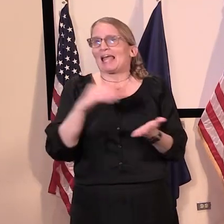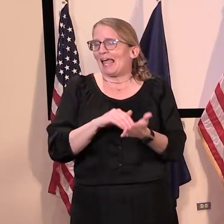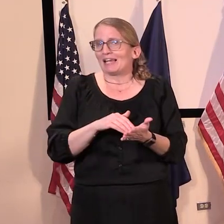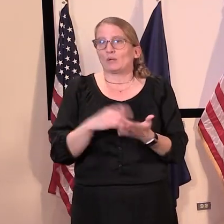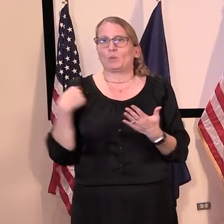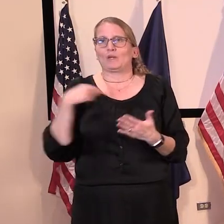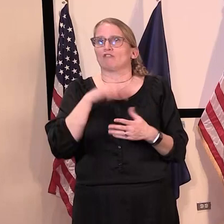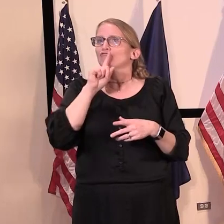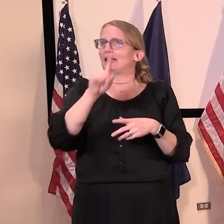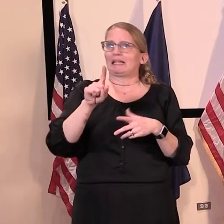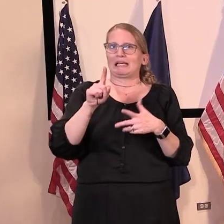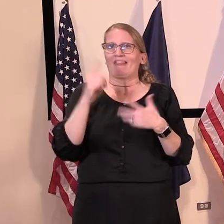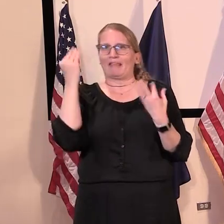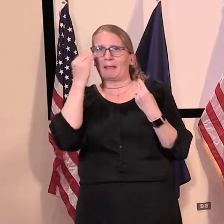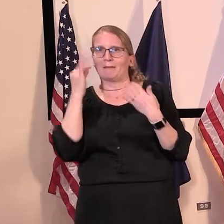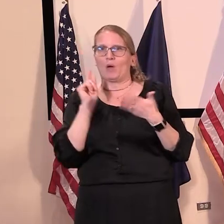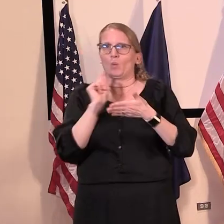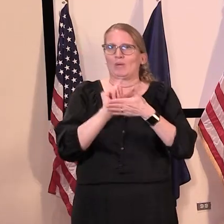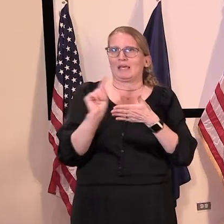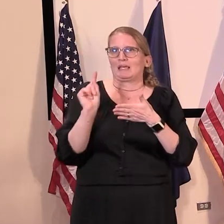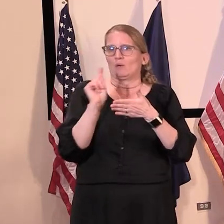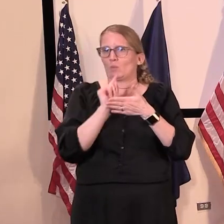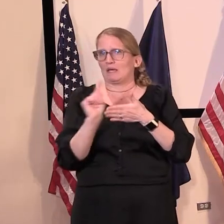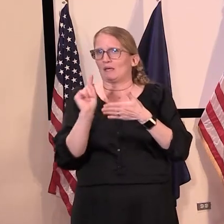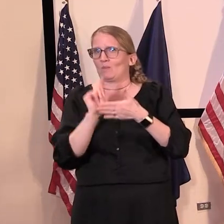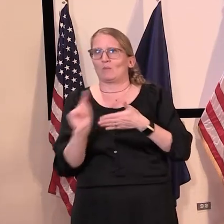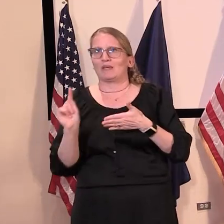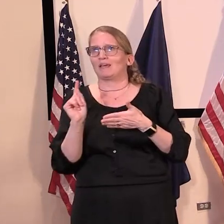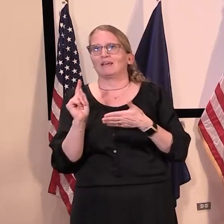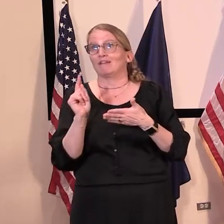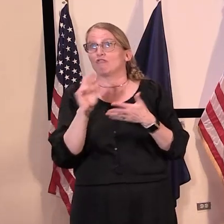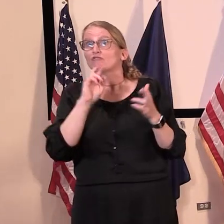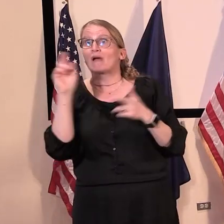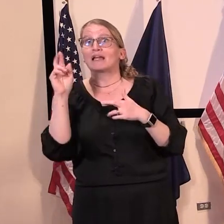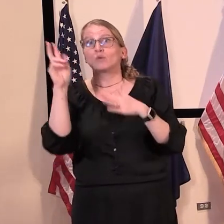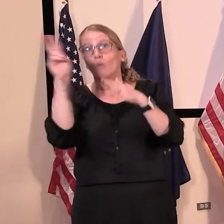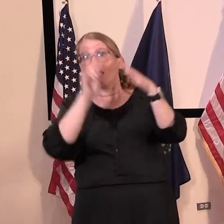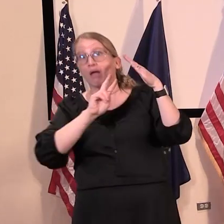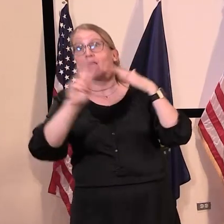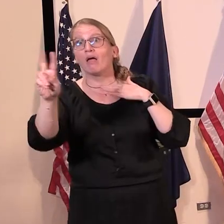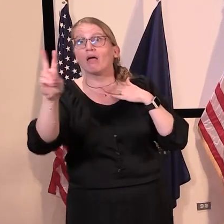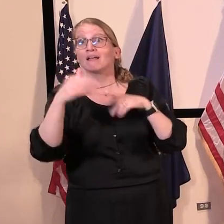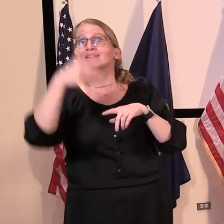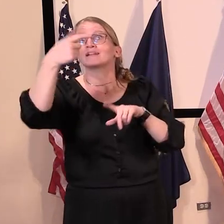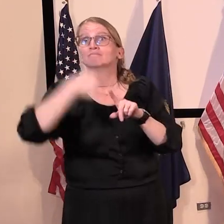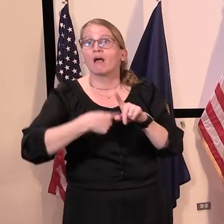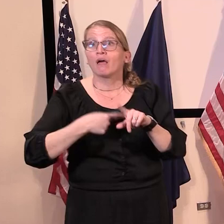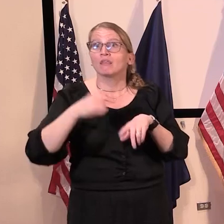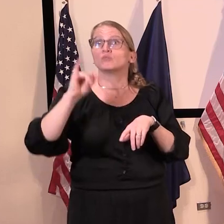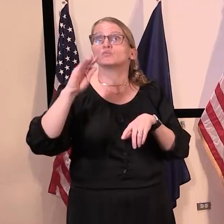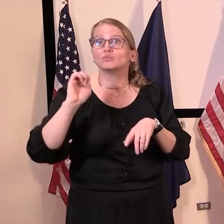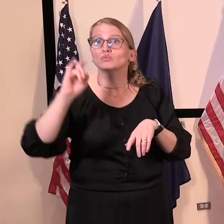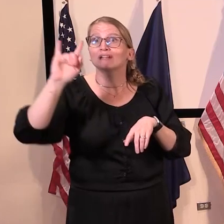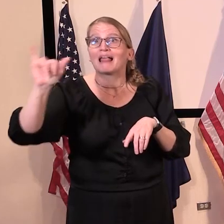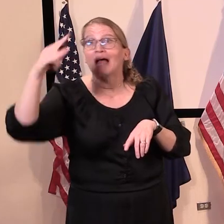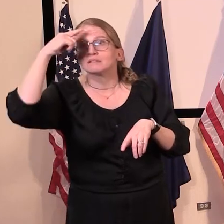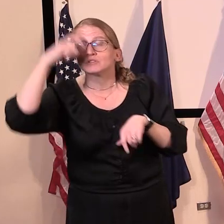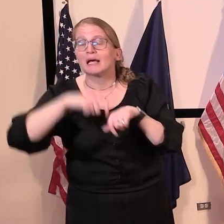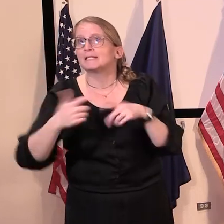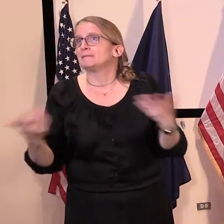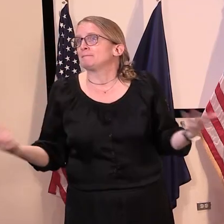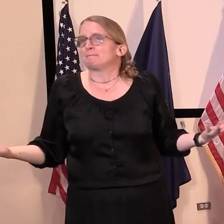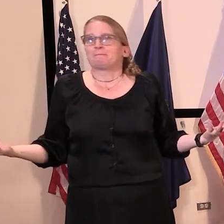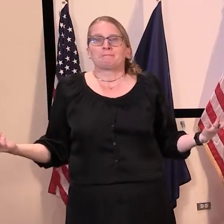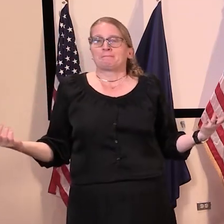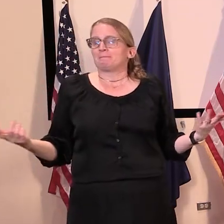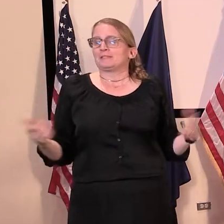important summer camps are, uh, to the vast, uh, a vast number of Vermonters, as well as childcare facilities. Uh,